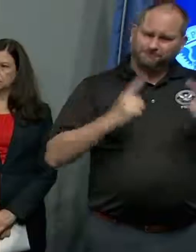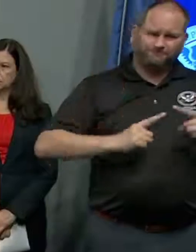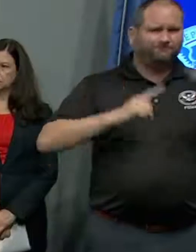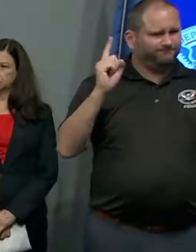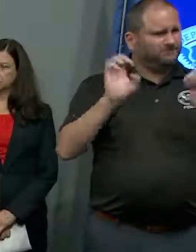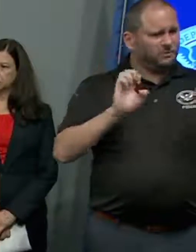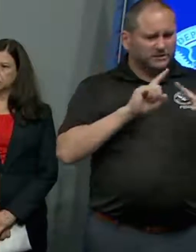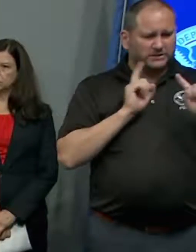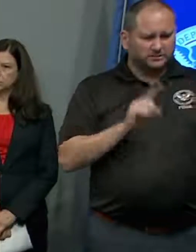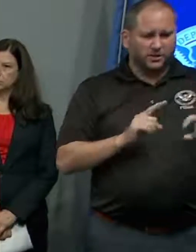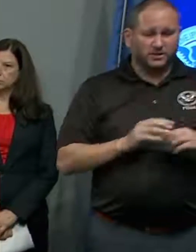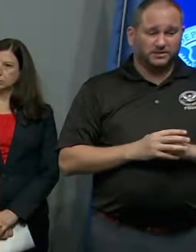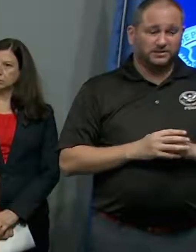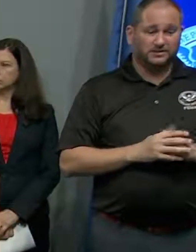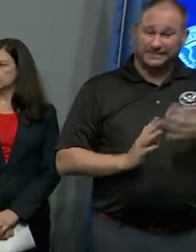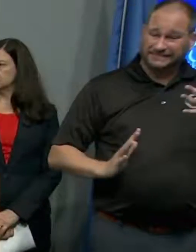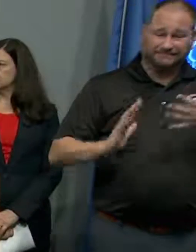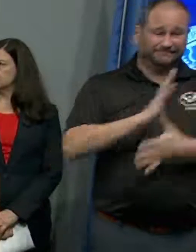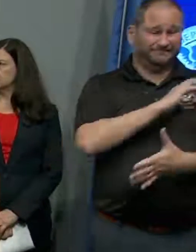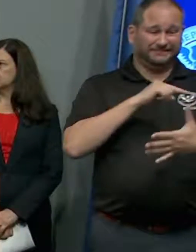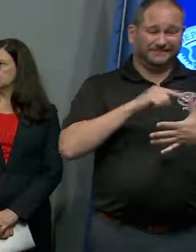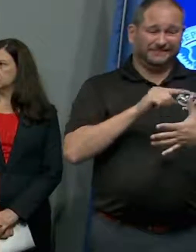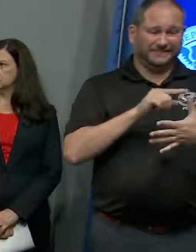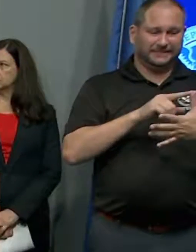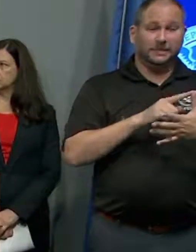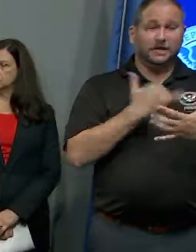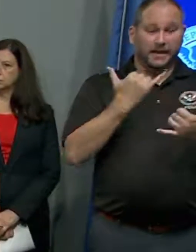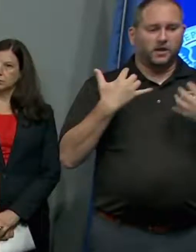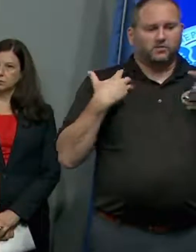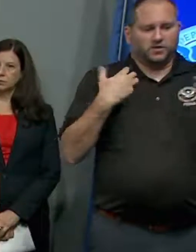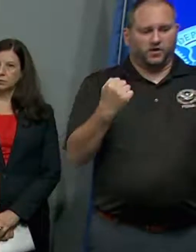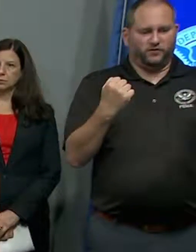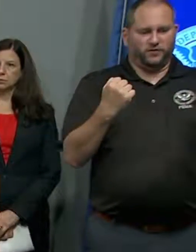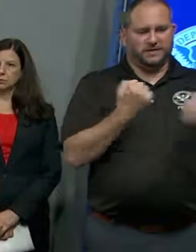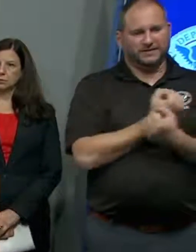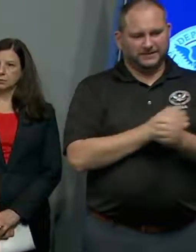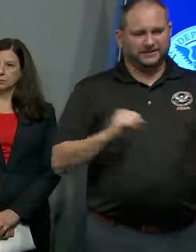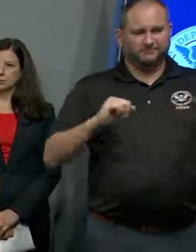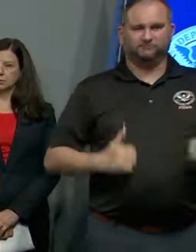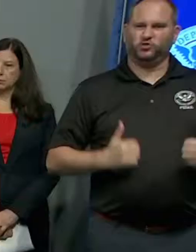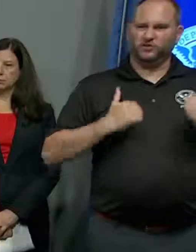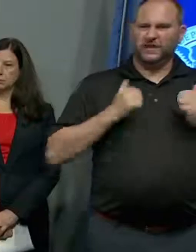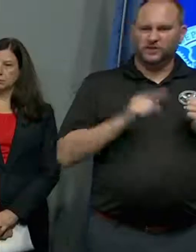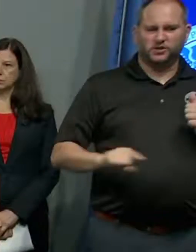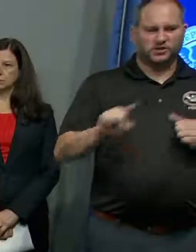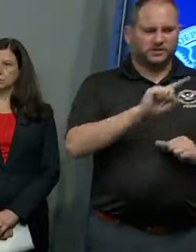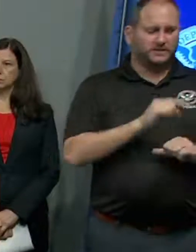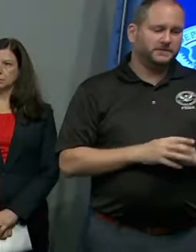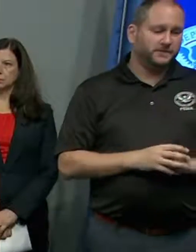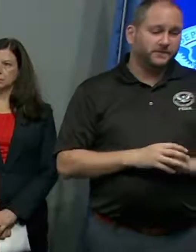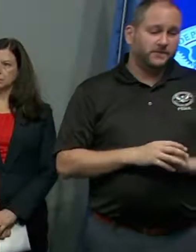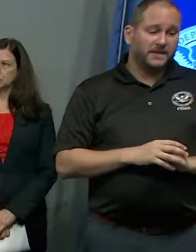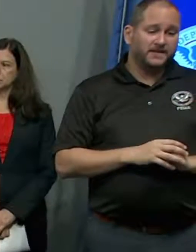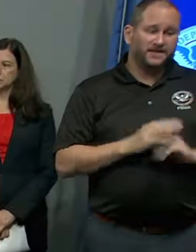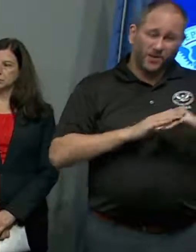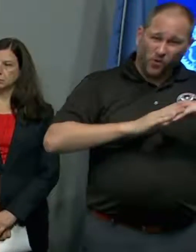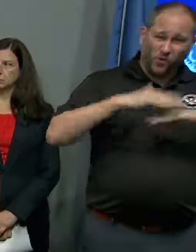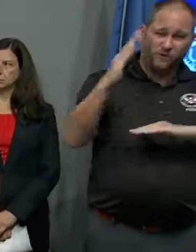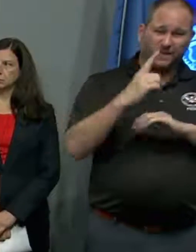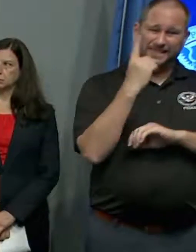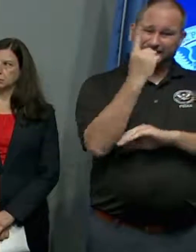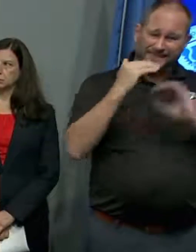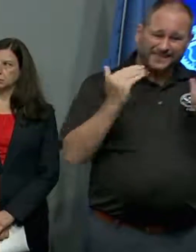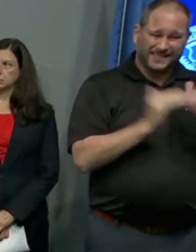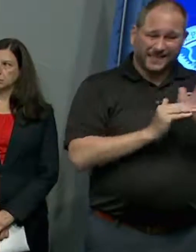Number one priority right now is recovering survivors. Over thousands yesterday, but these aren't numbers,